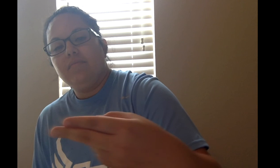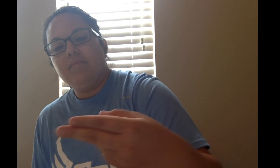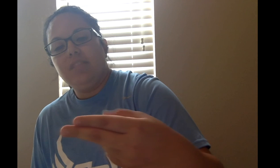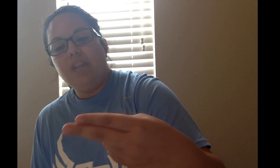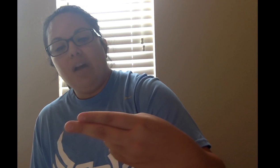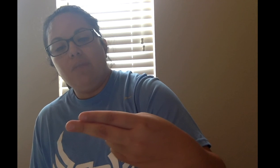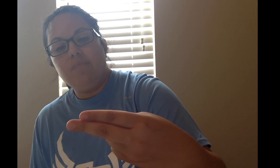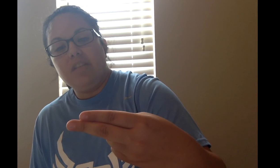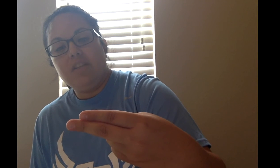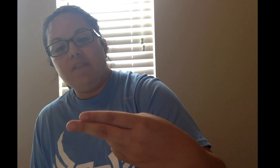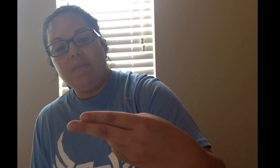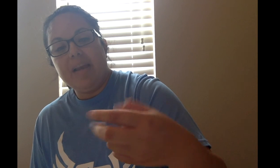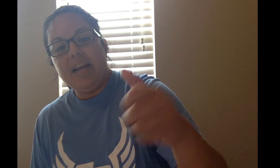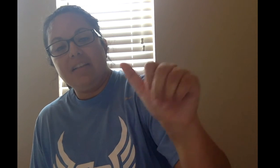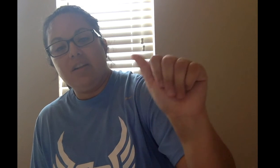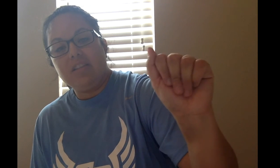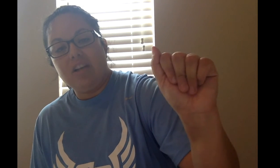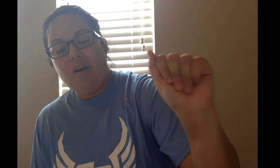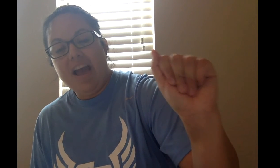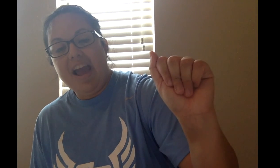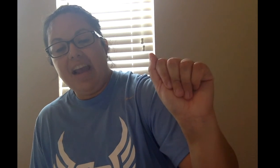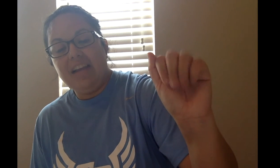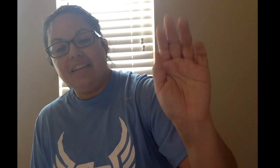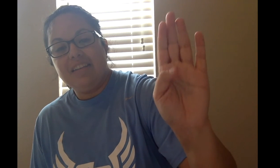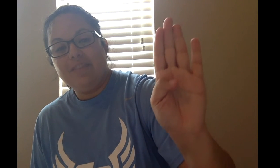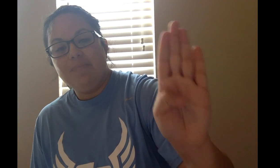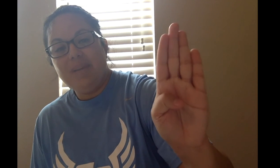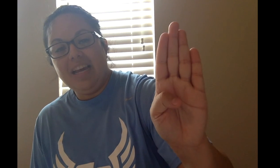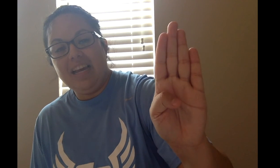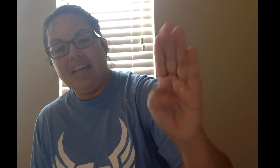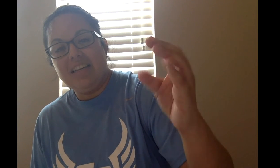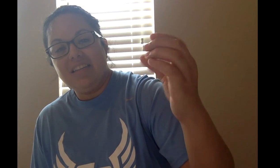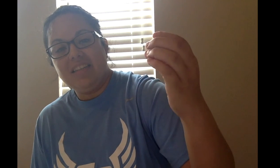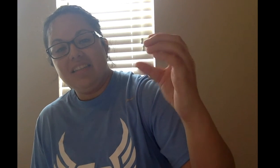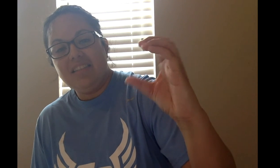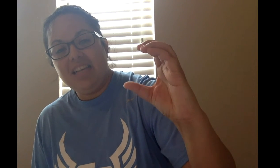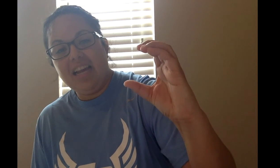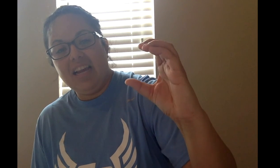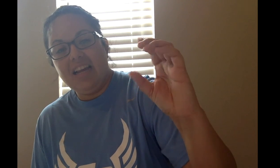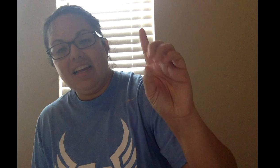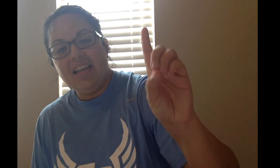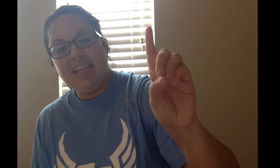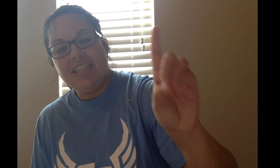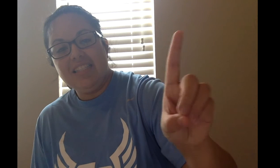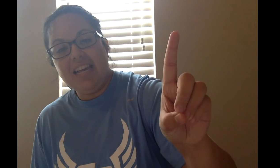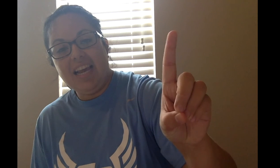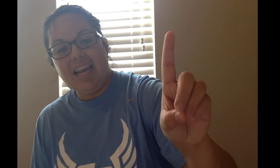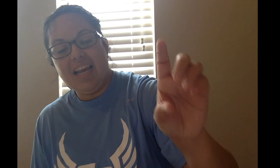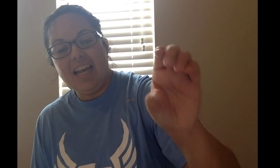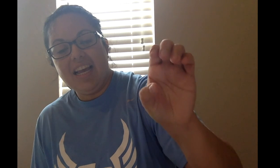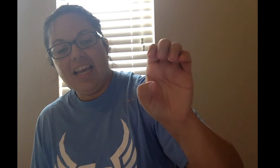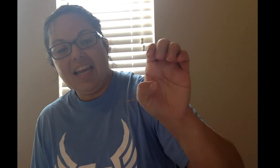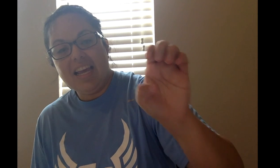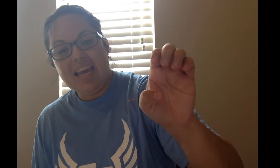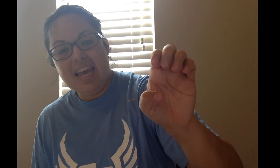So let's start from the beginning. So it's going to go A, B, C, D, E,